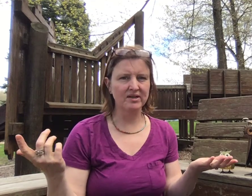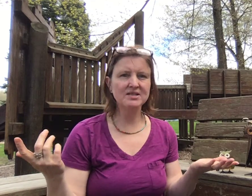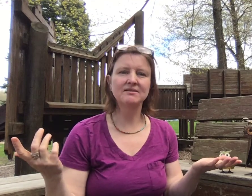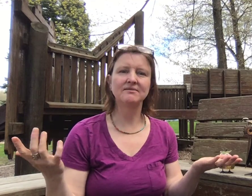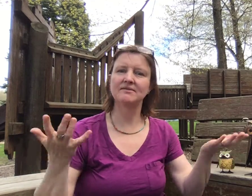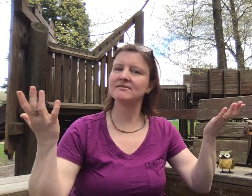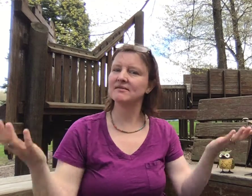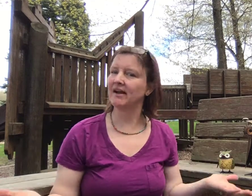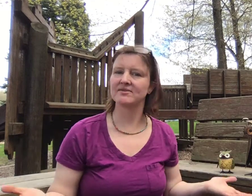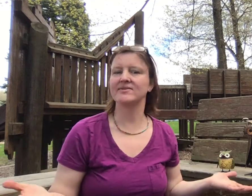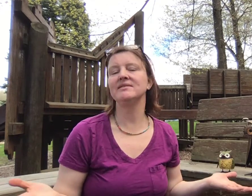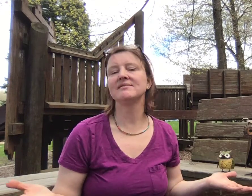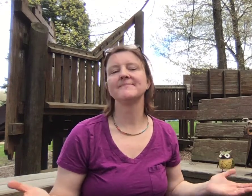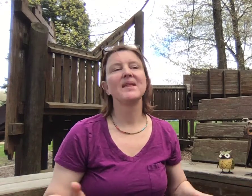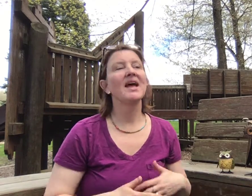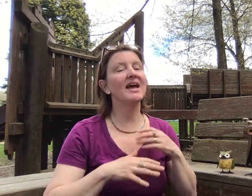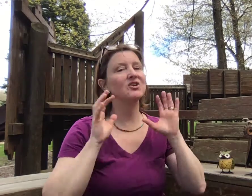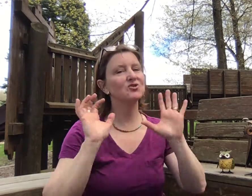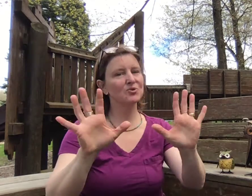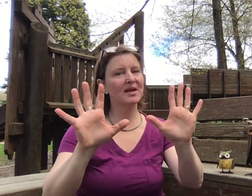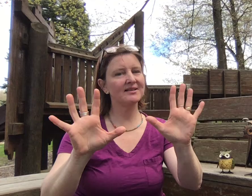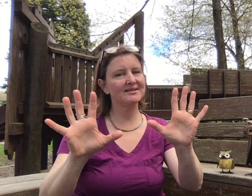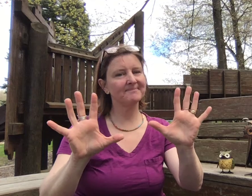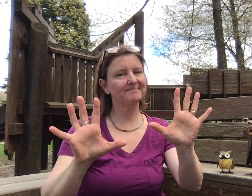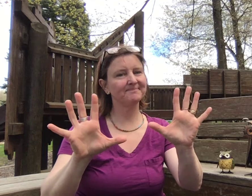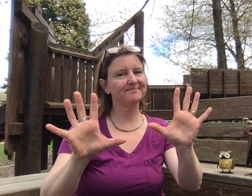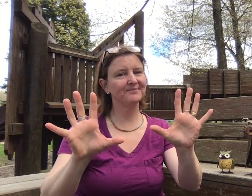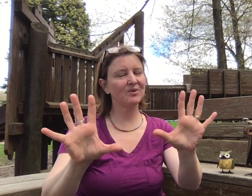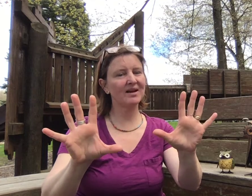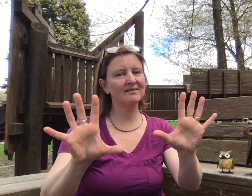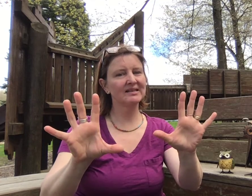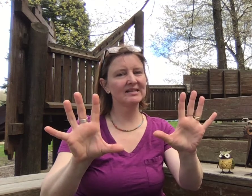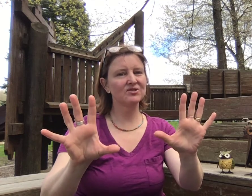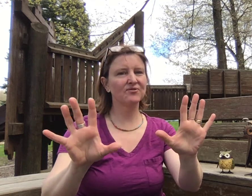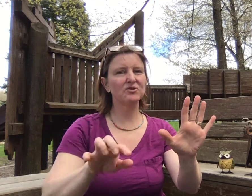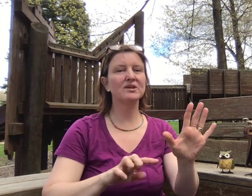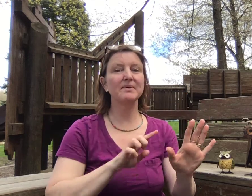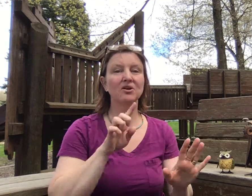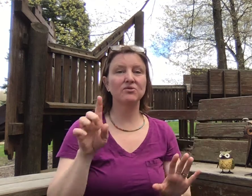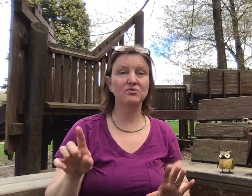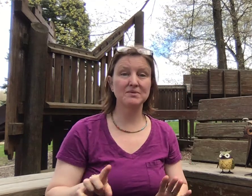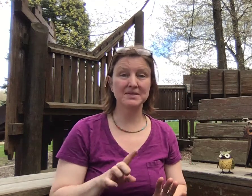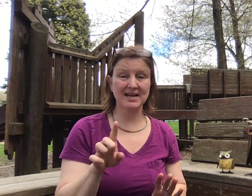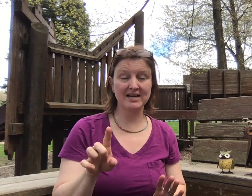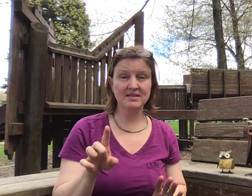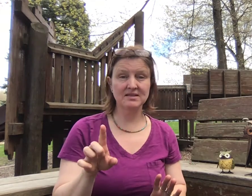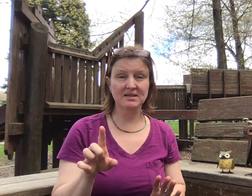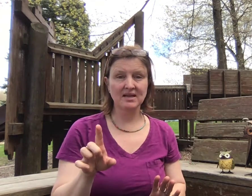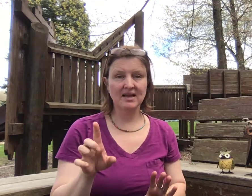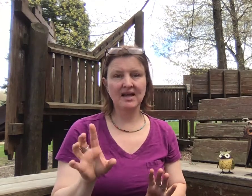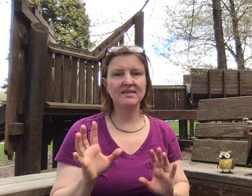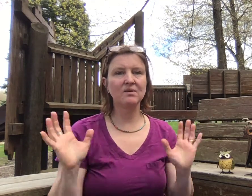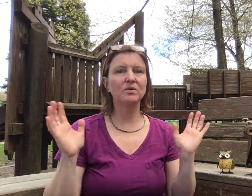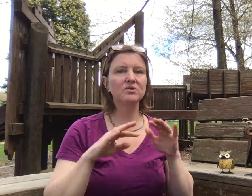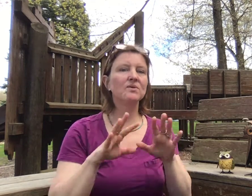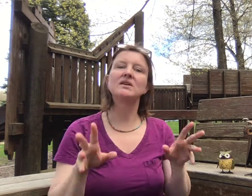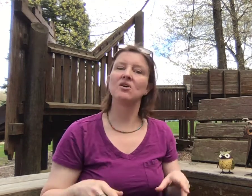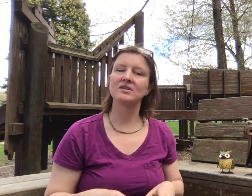voice? Excellent. And your two hands, okay? So first I'm gonna go through some signs, and then we'll do it all